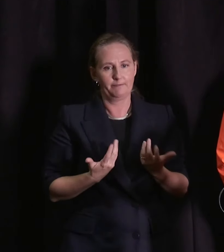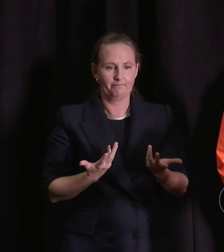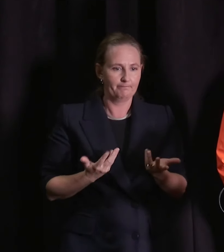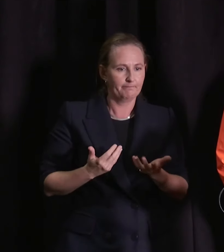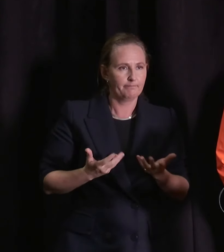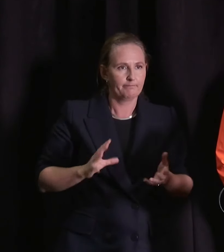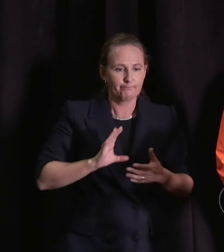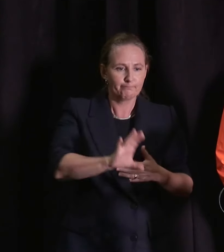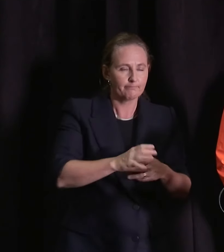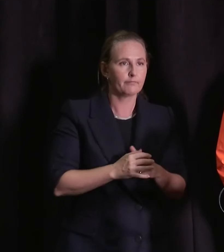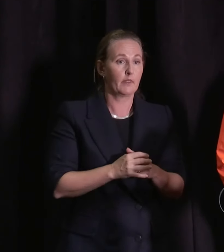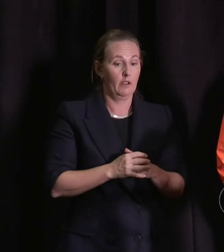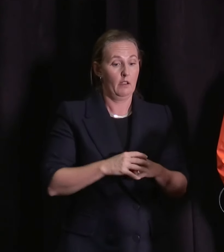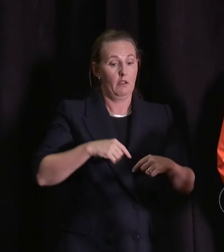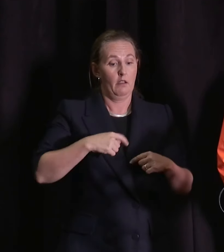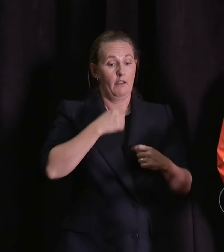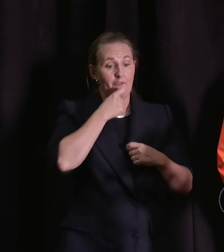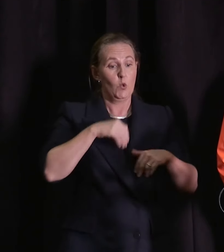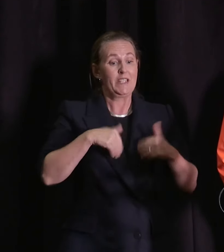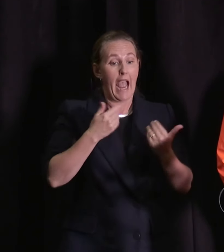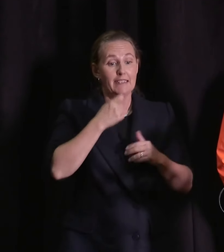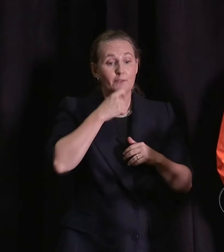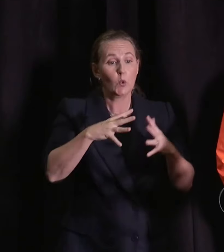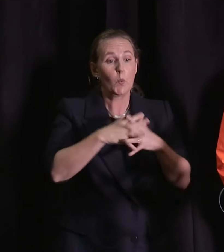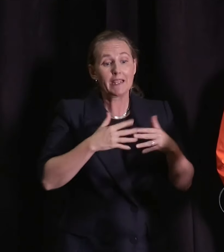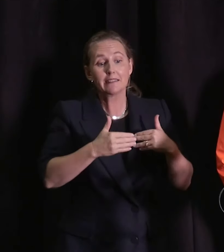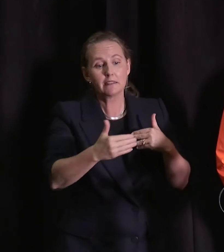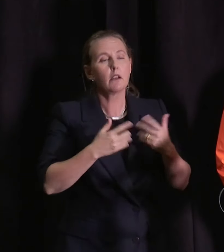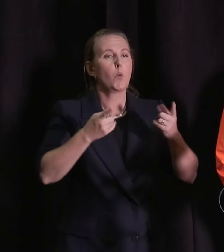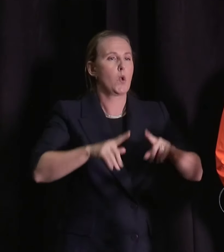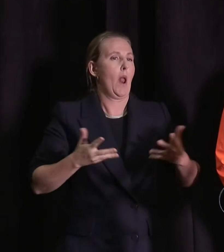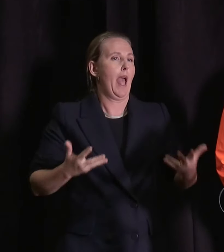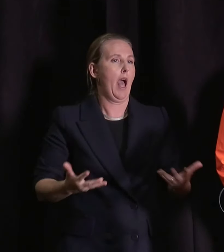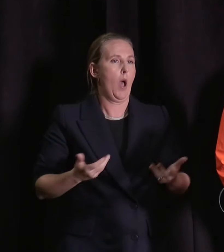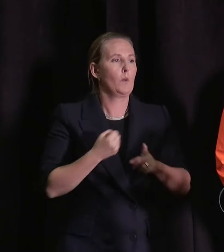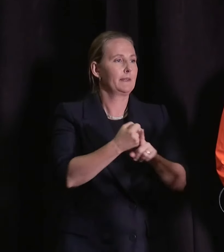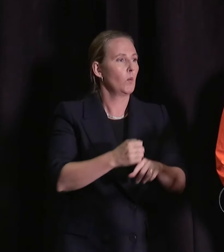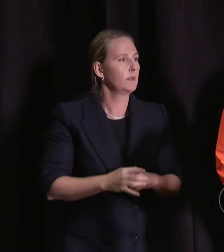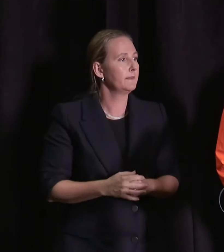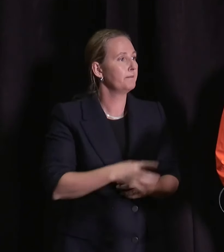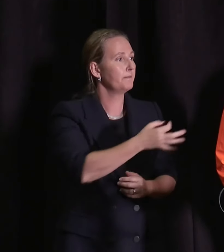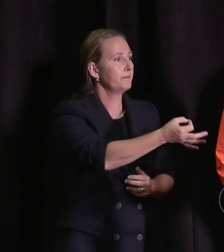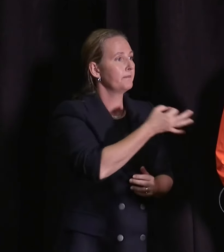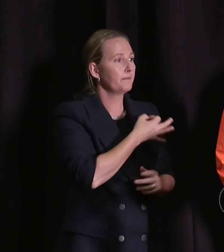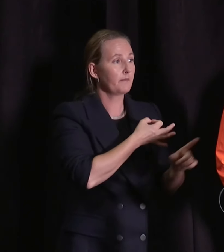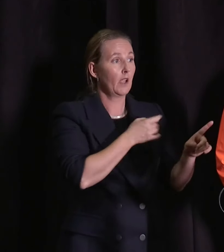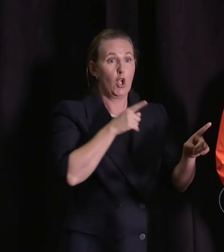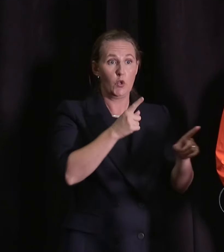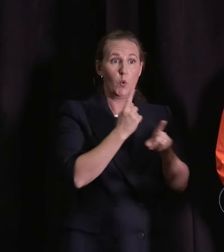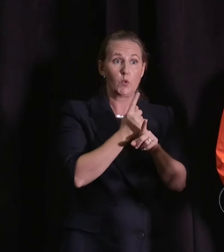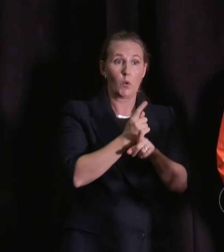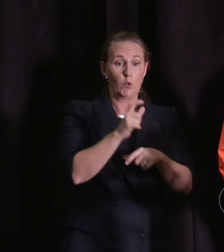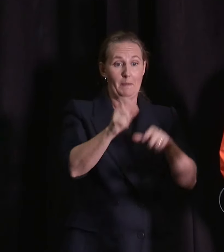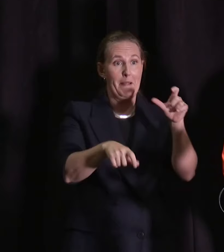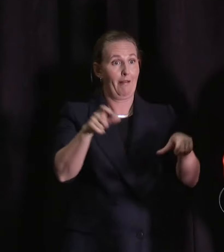out in the next few days and weeks how best to do that. Can you say, have you got a to speak to any of recently had to have to be evacuated from their